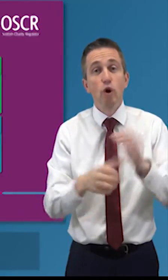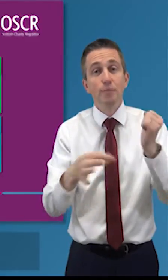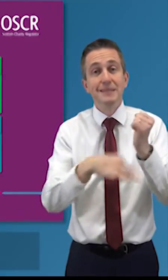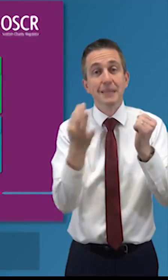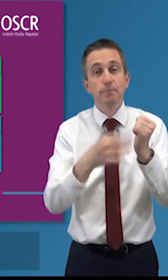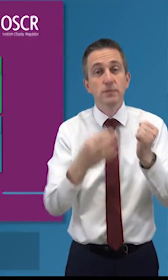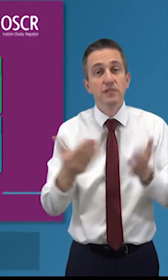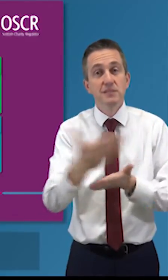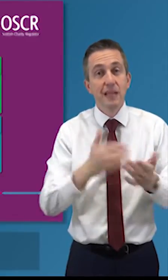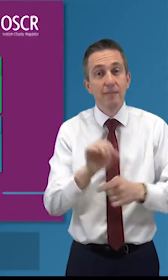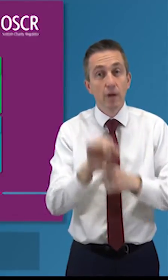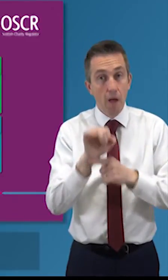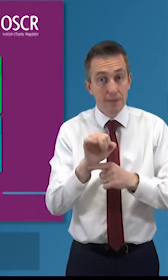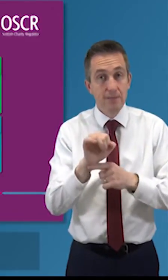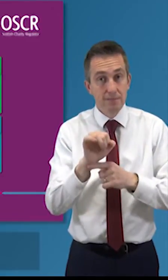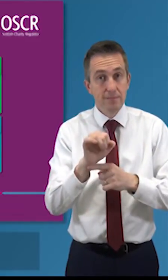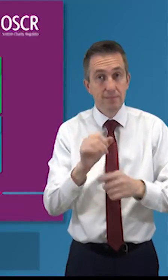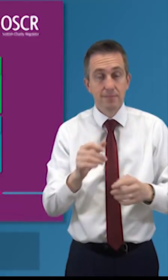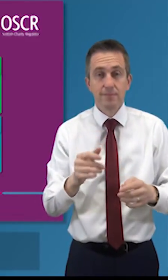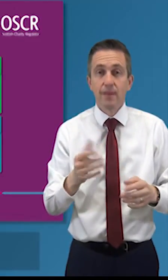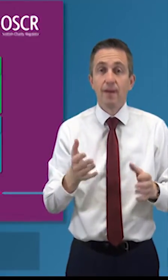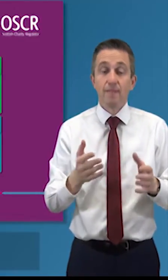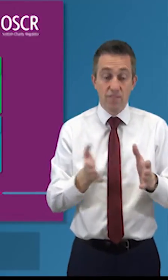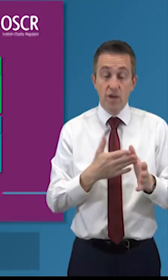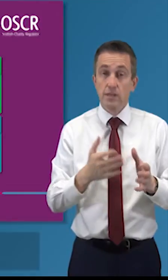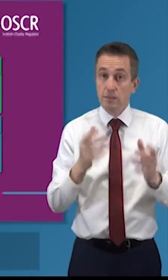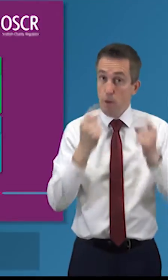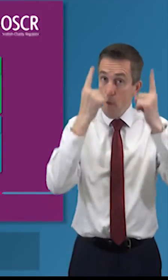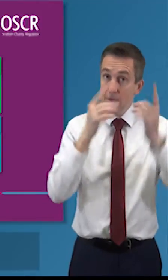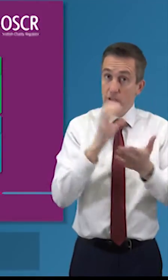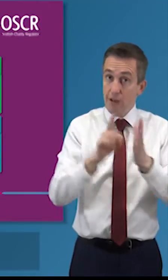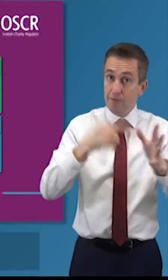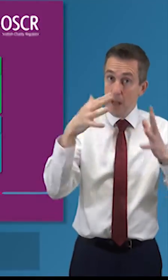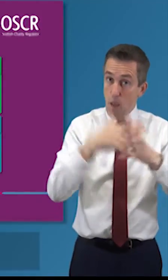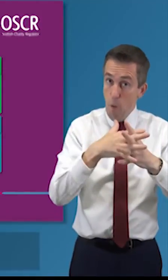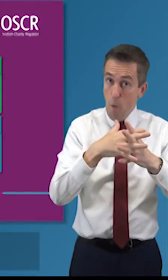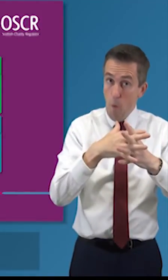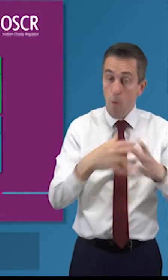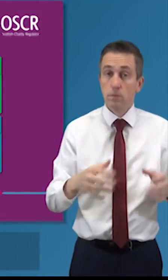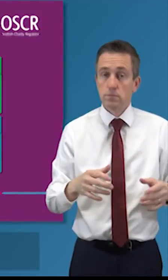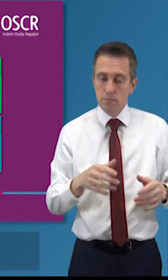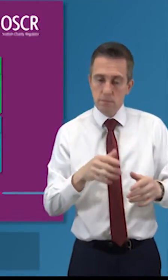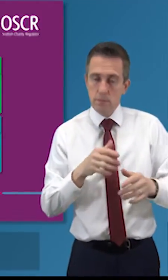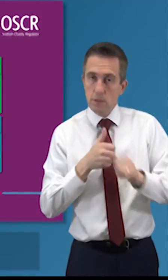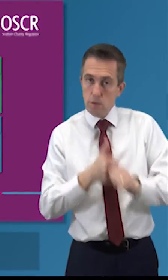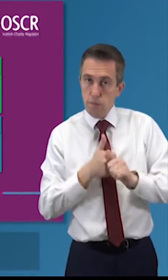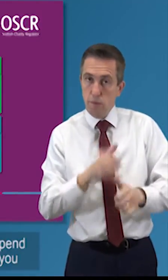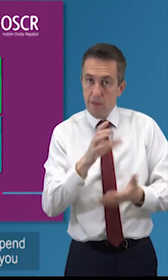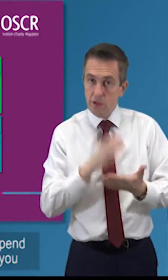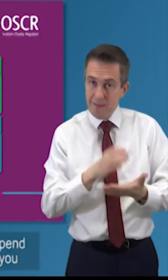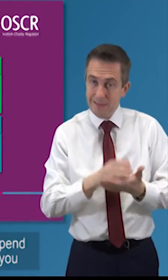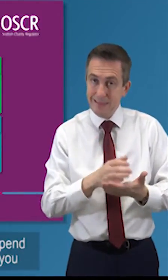safeguarding and i'll go through these one is to know your charity law duties acting in the interest of the charity